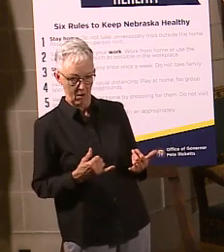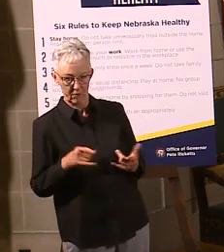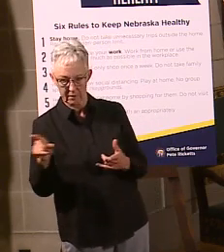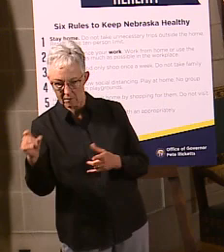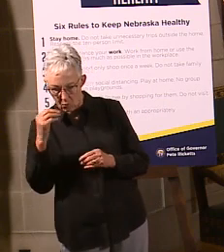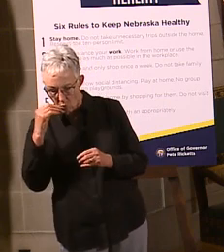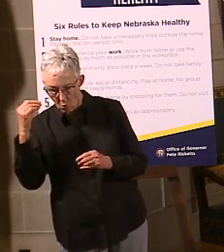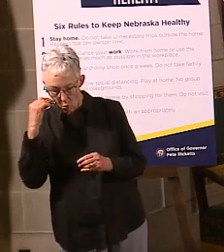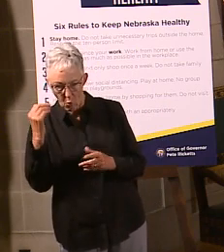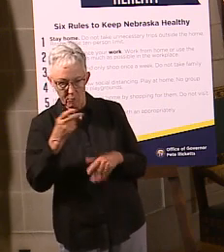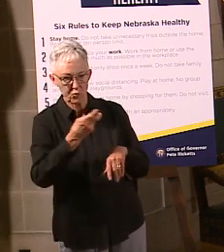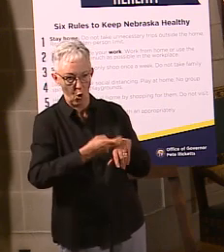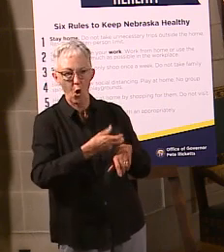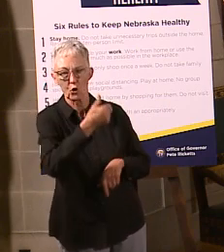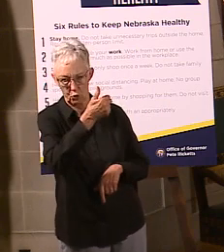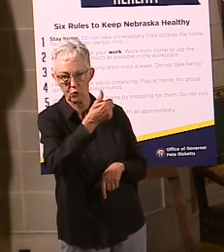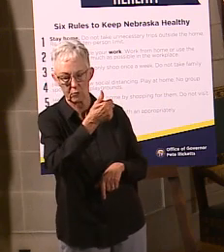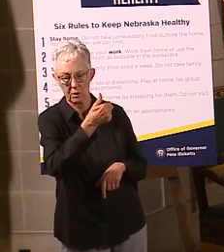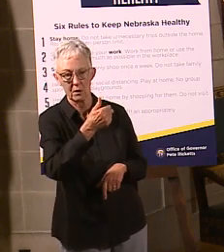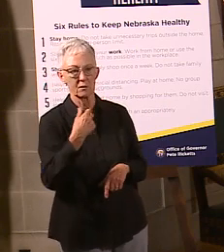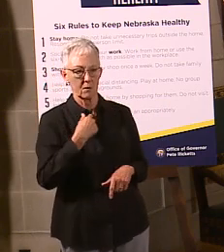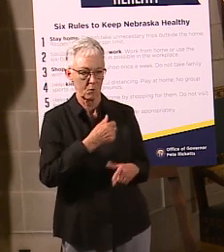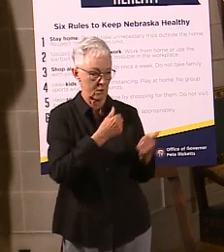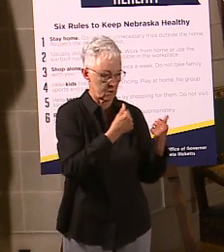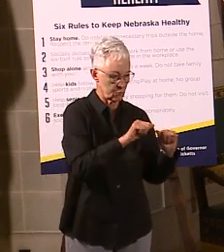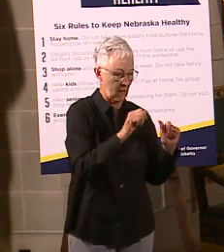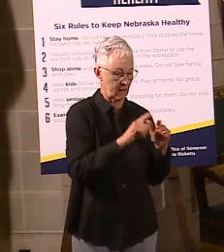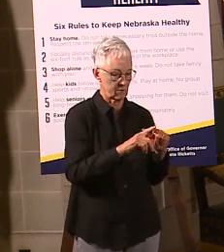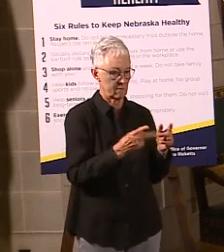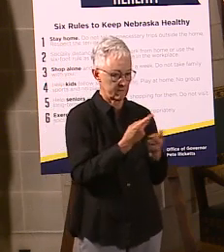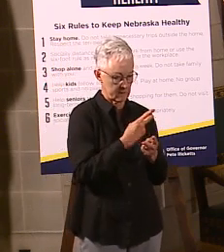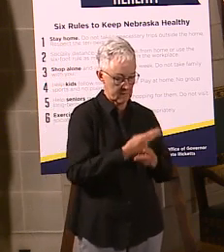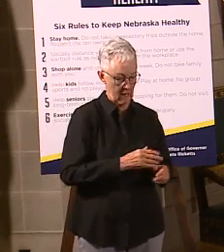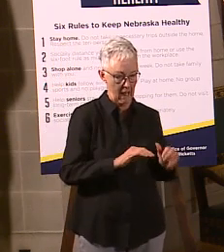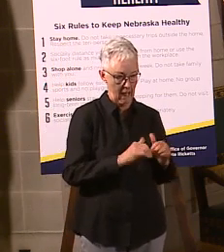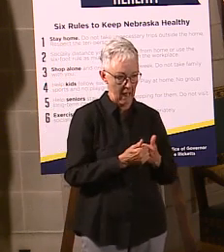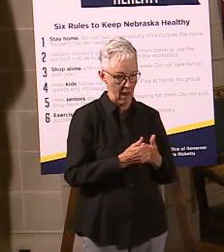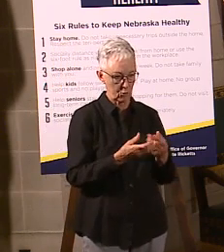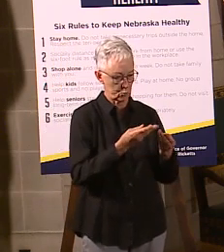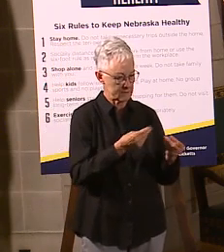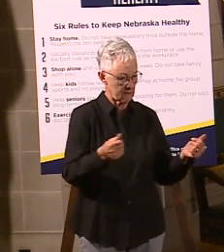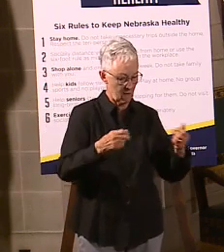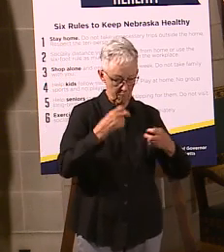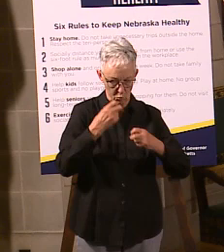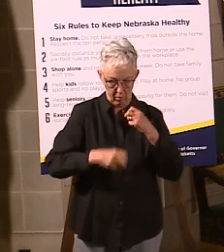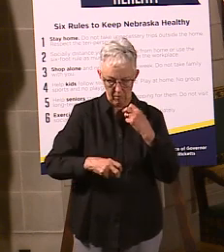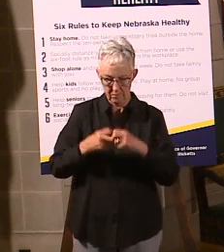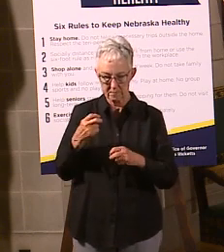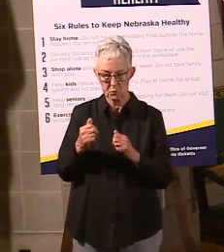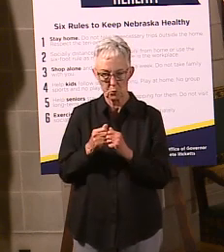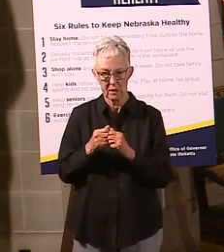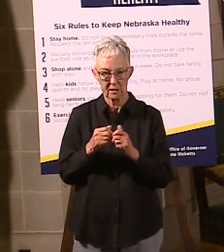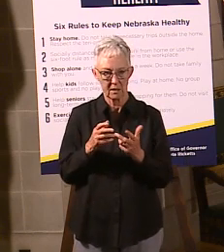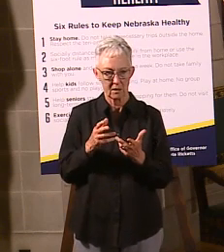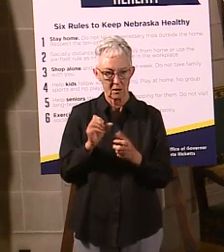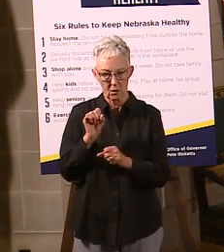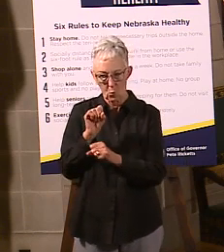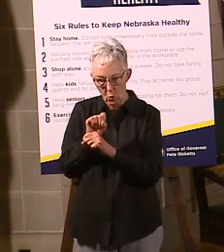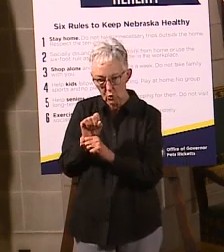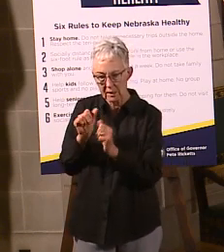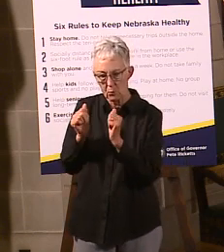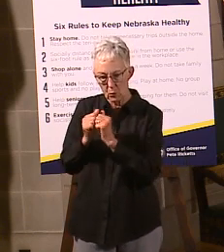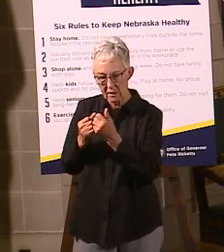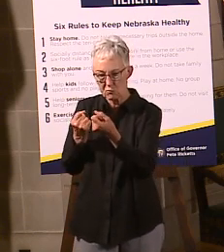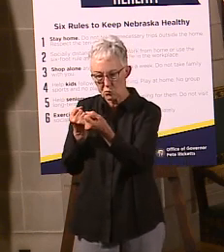advocates and others to try to come up with solutions to the challenges that they may face. I'm very proud of our schools for efforts that they've